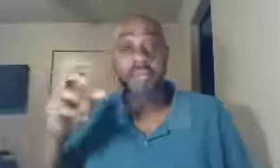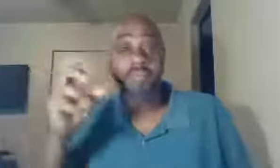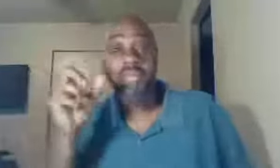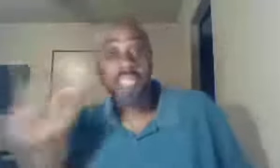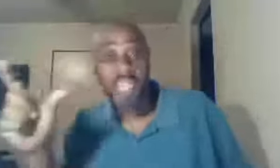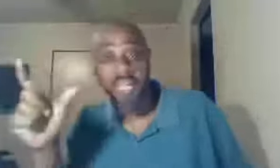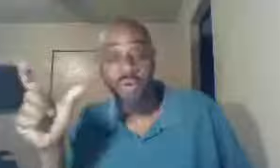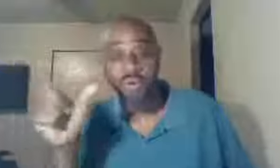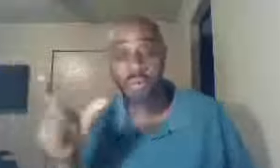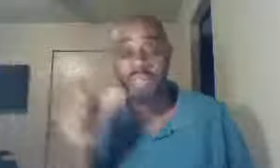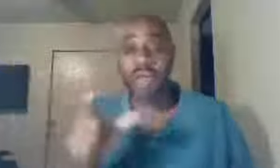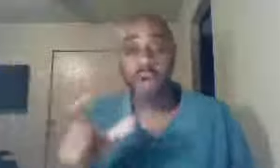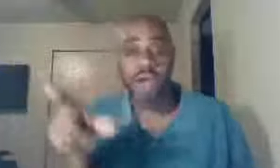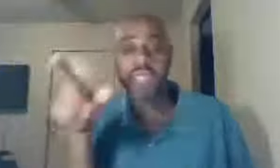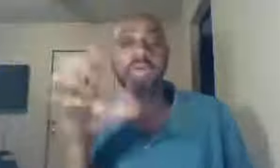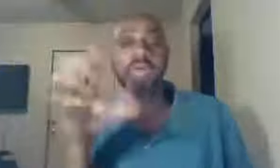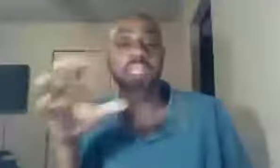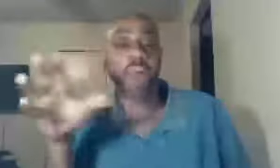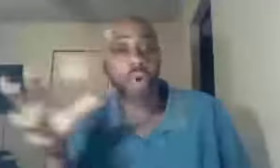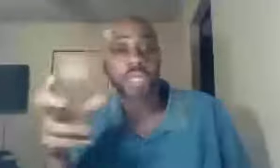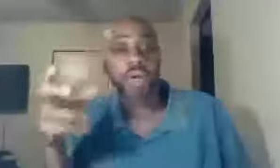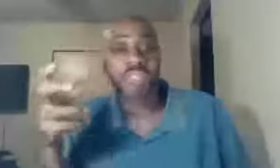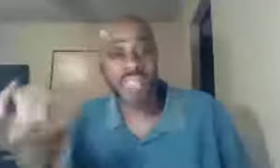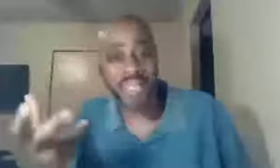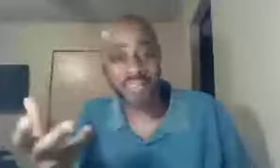them sacred, remember that word, he makes them holy or saints,